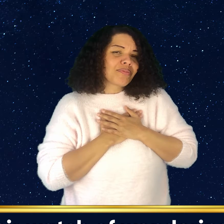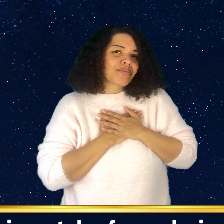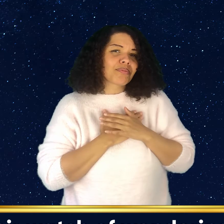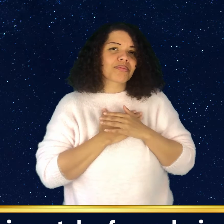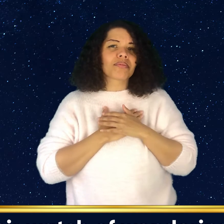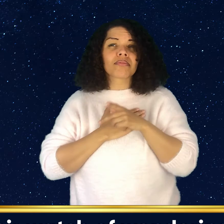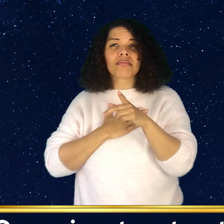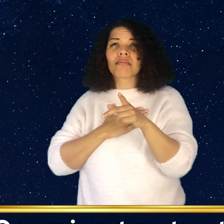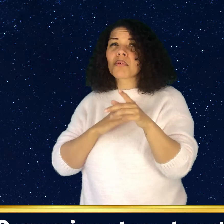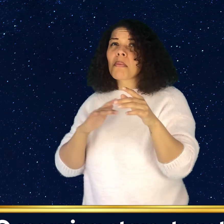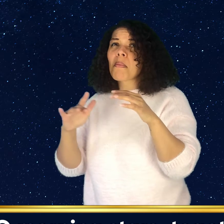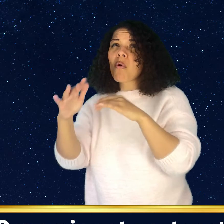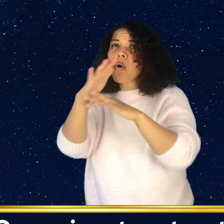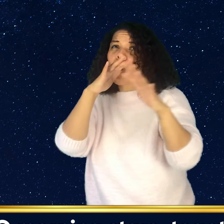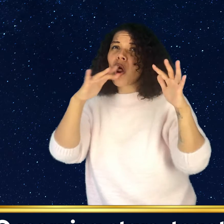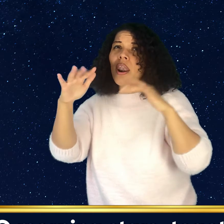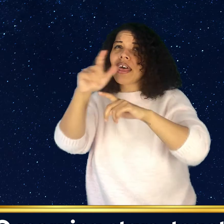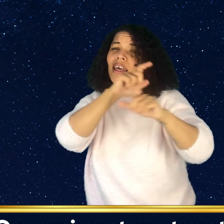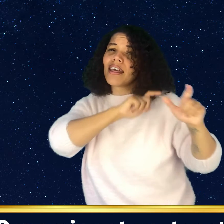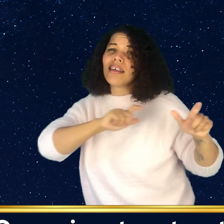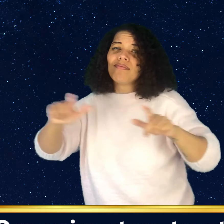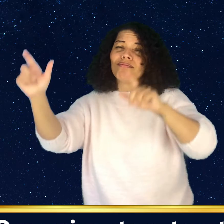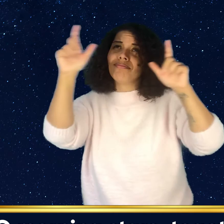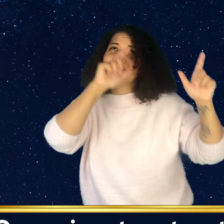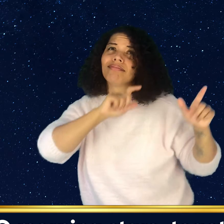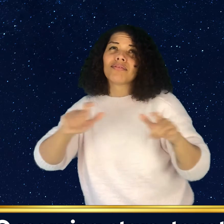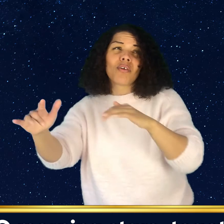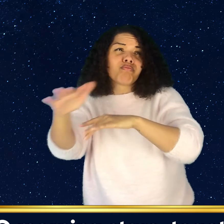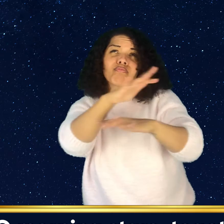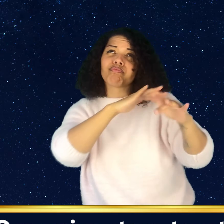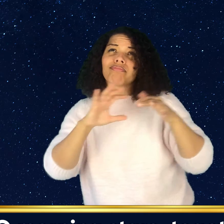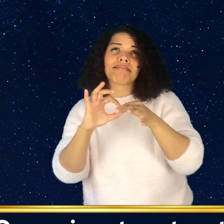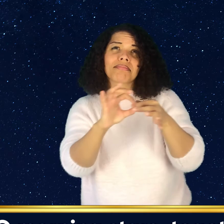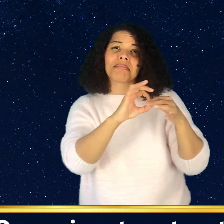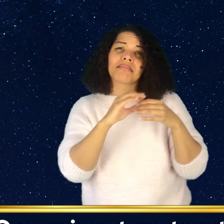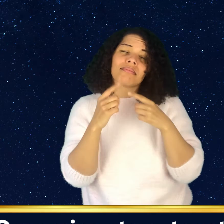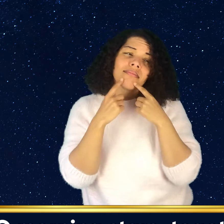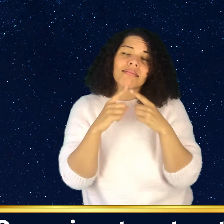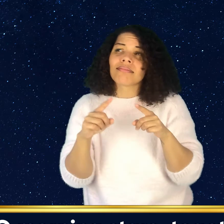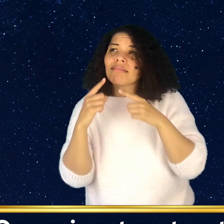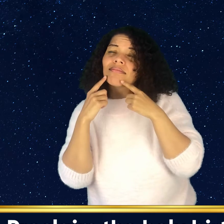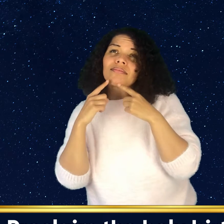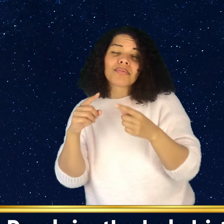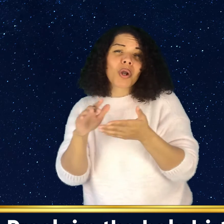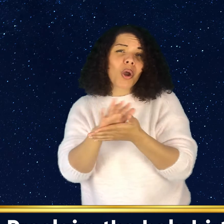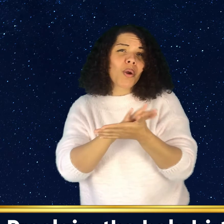O morning stars together, proclaim